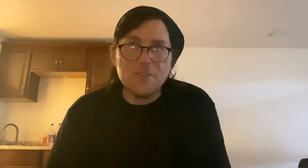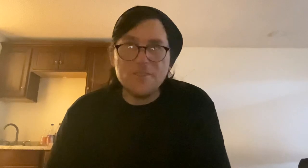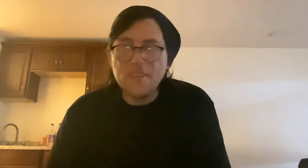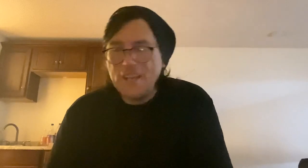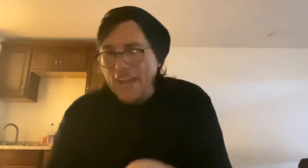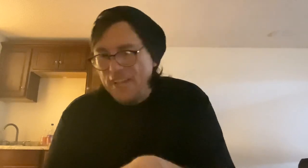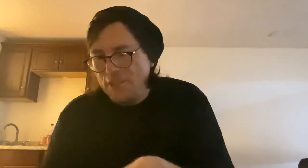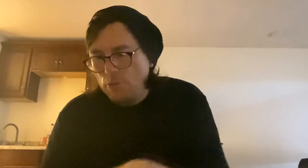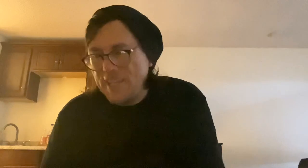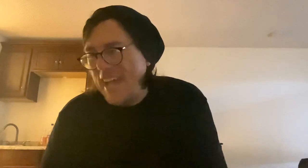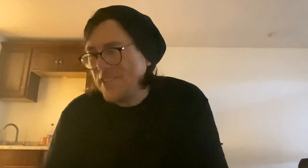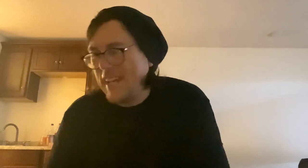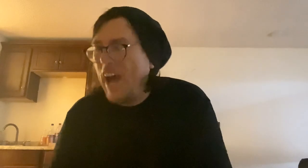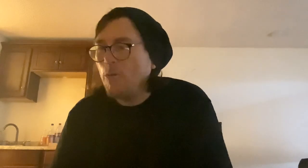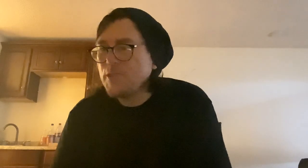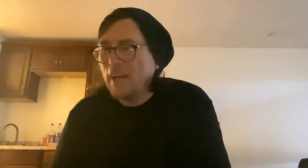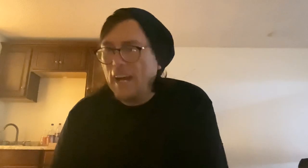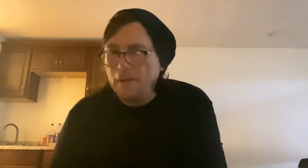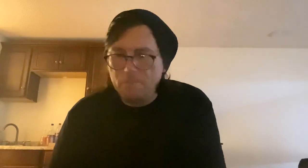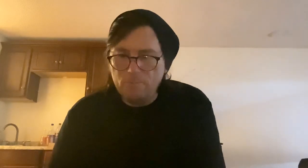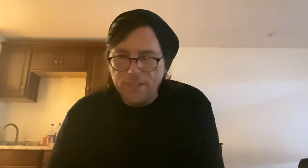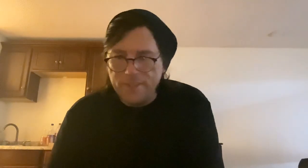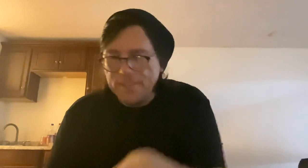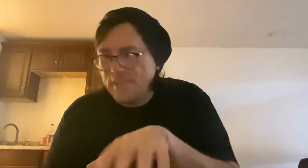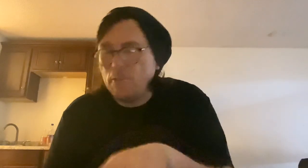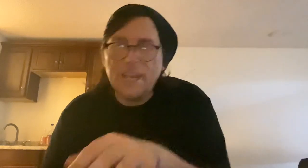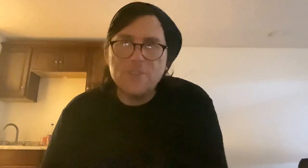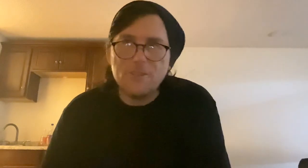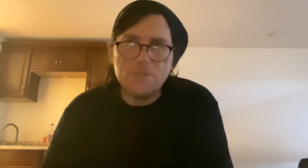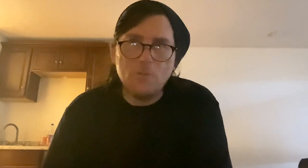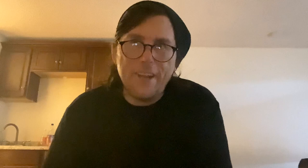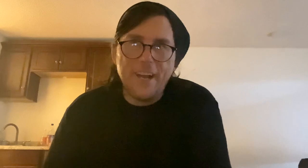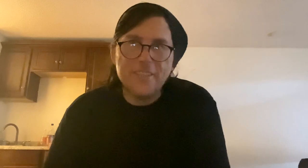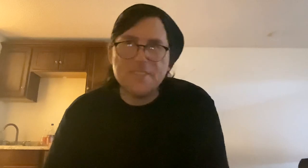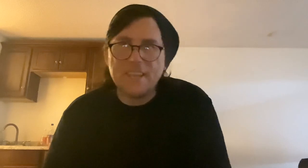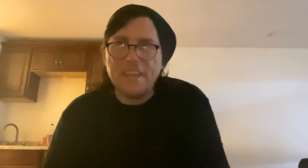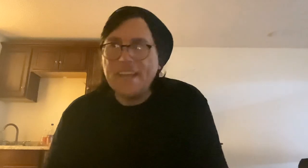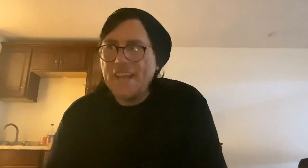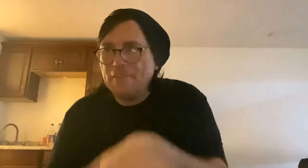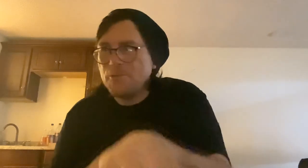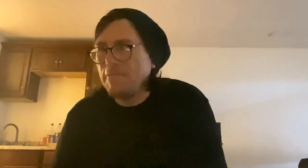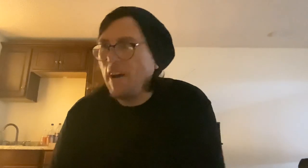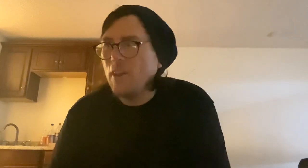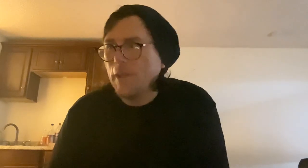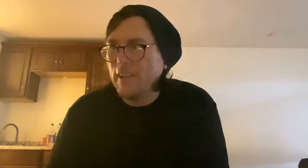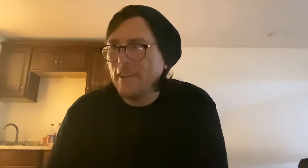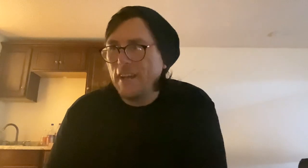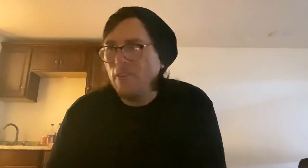and they will test it out with several issues and whatnot to see if there's a following, you know.